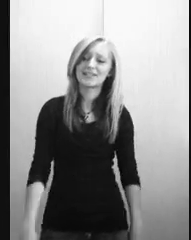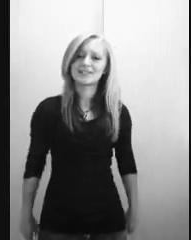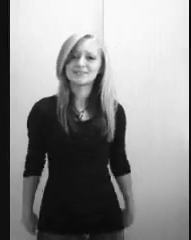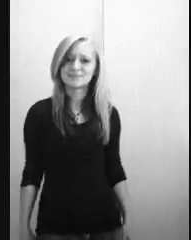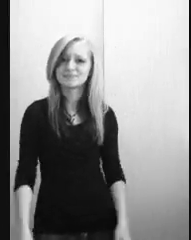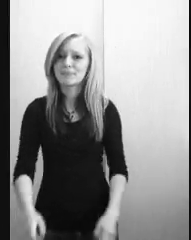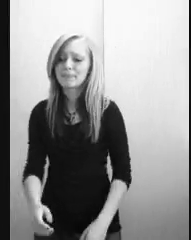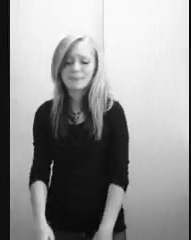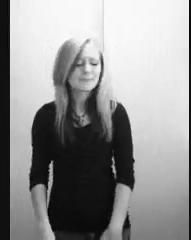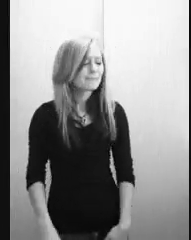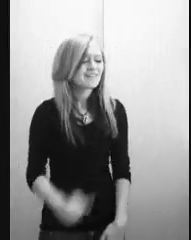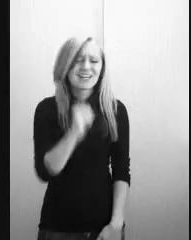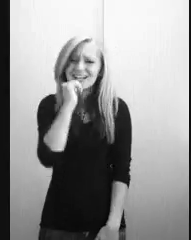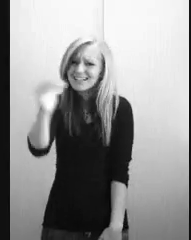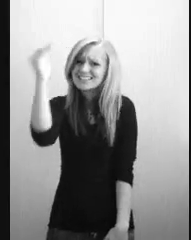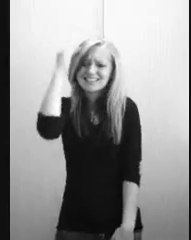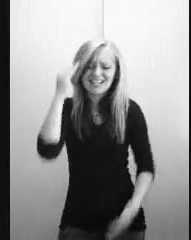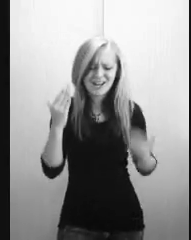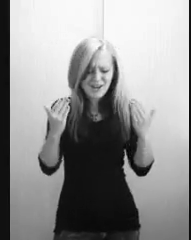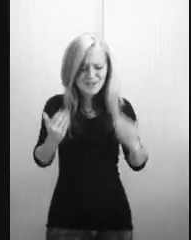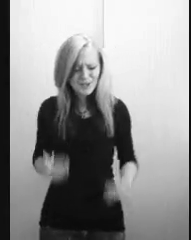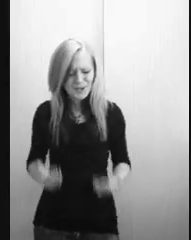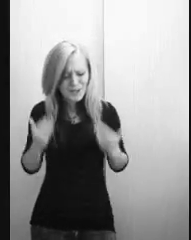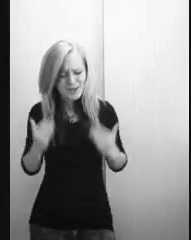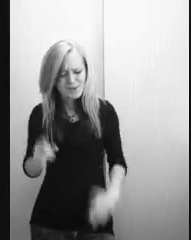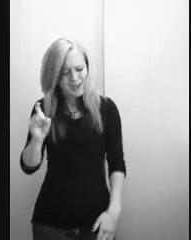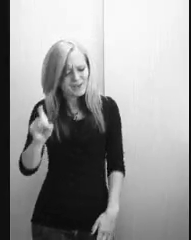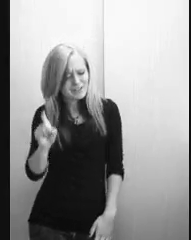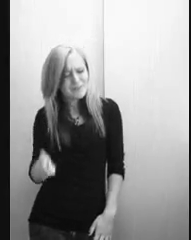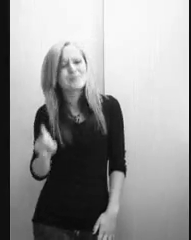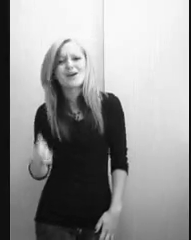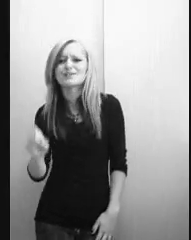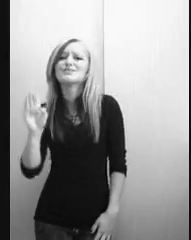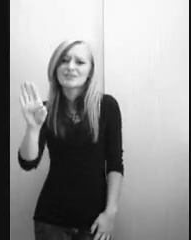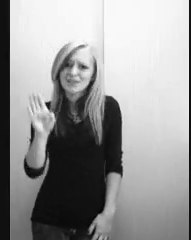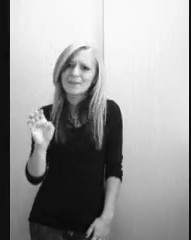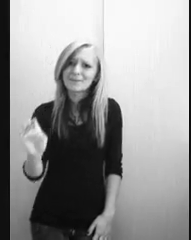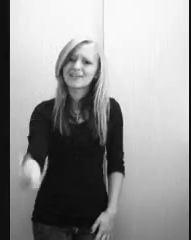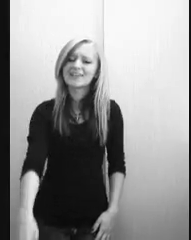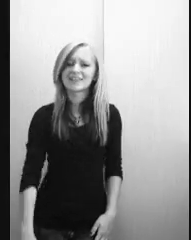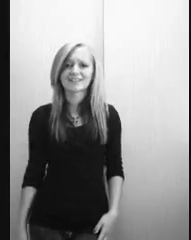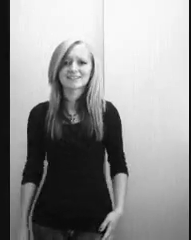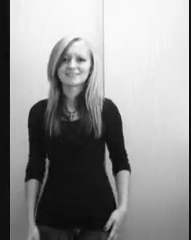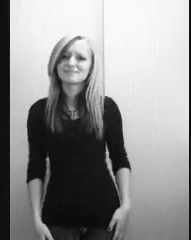be Didn't know who I was supposed to be